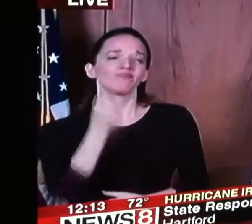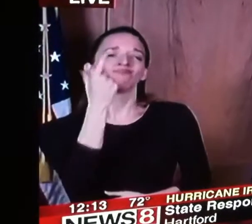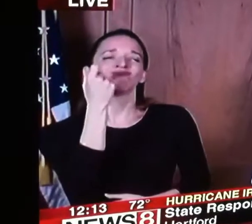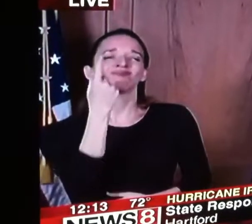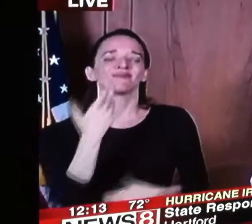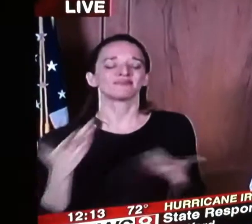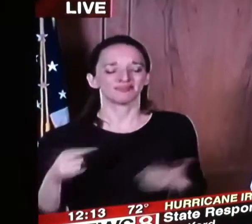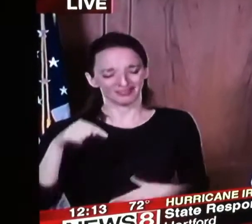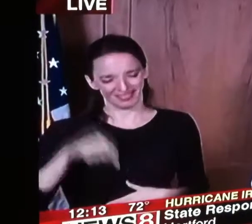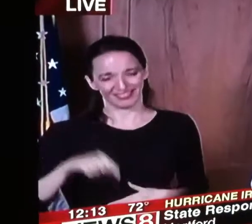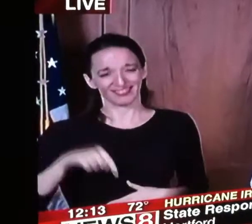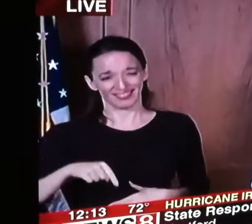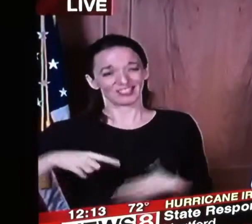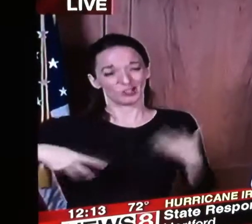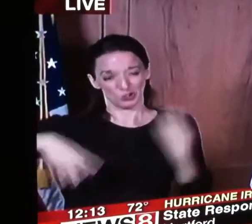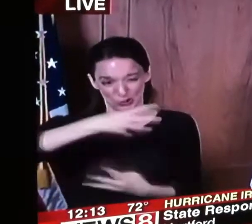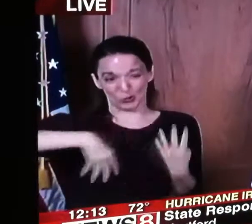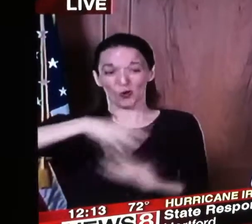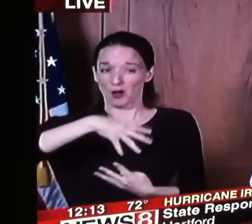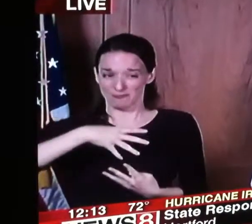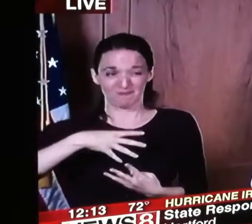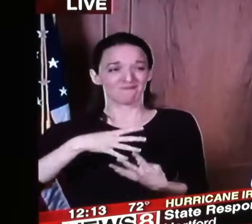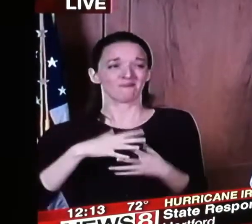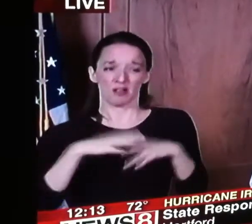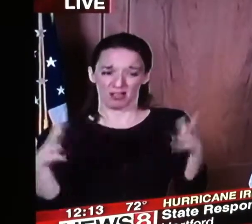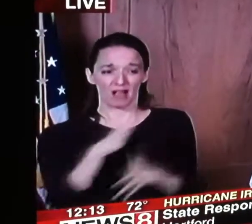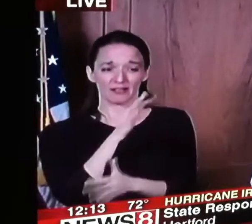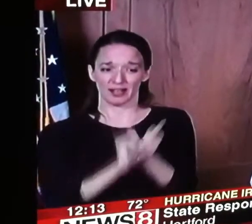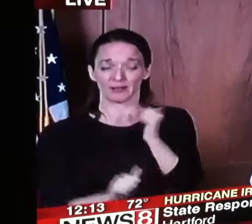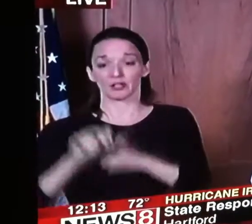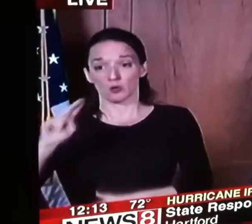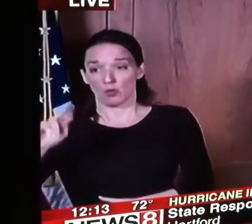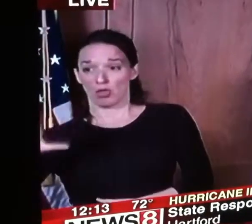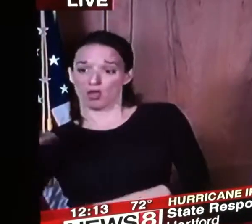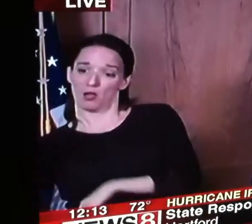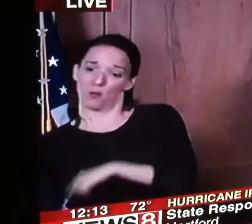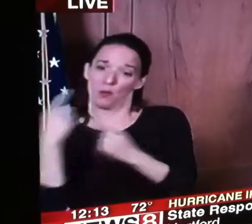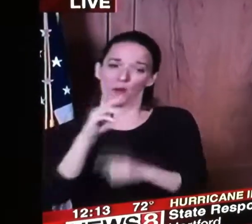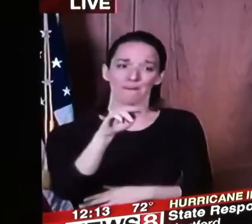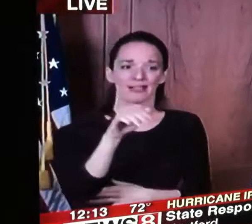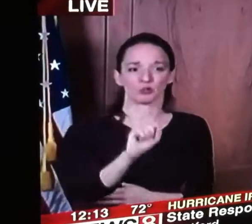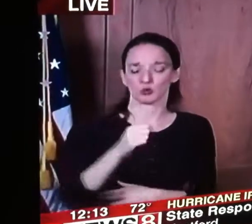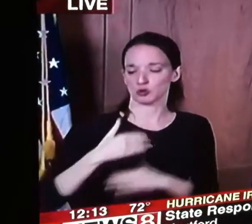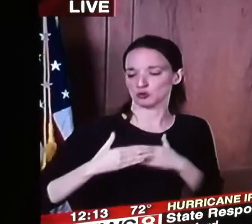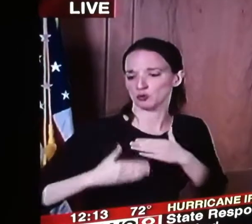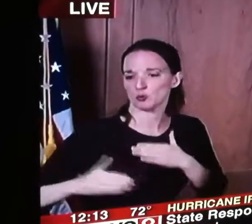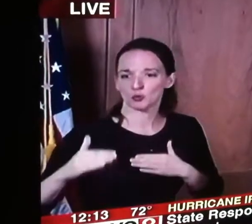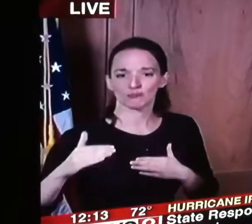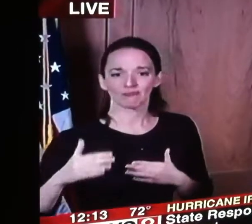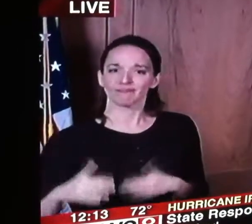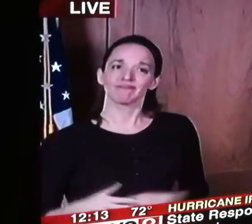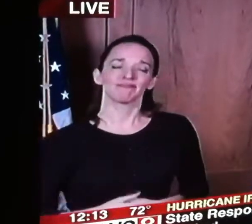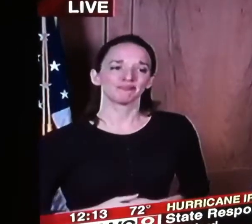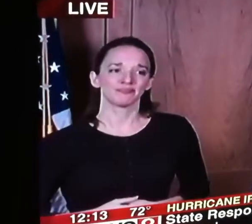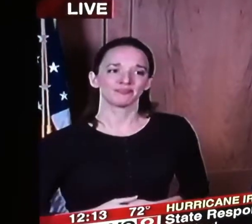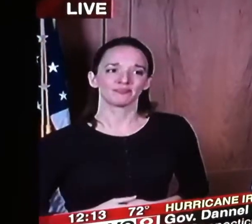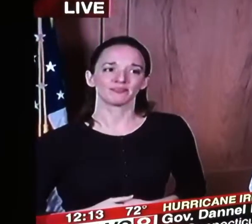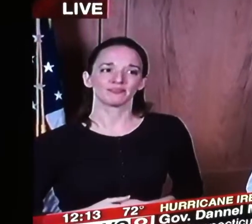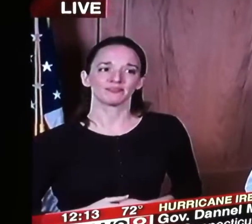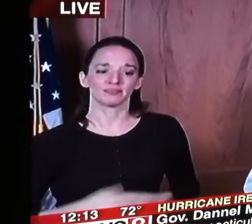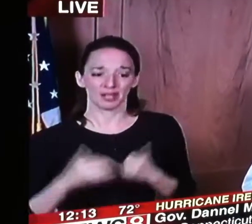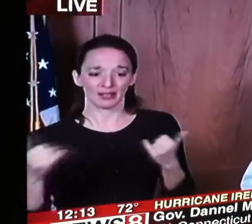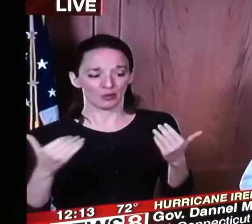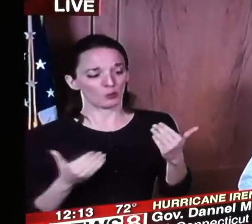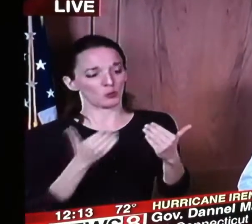this storm has uh really done a lot of damage from north carolina through massachusetts at this point and about to get to vermont new